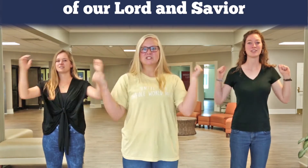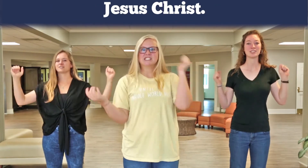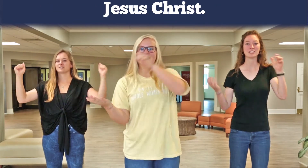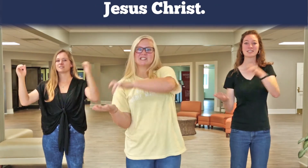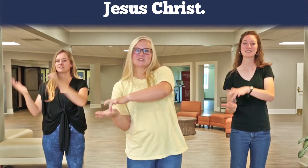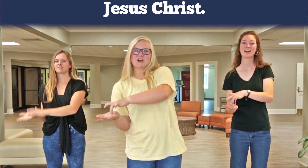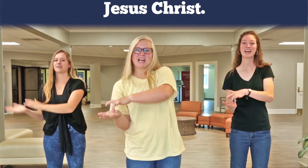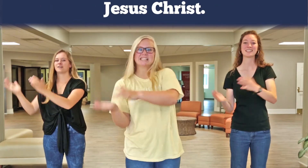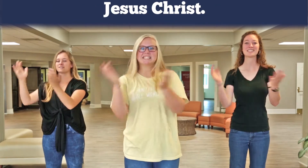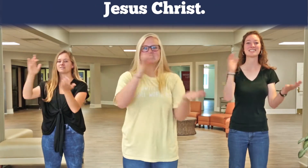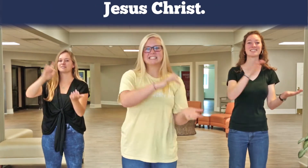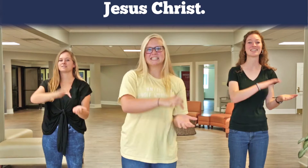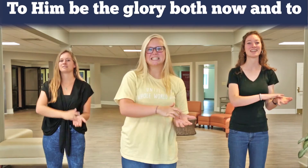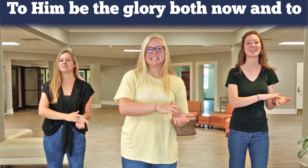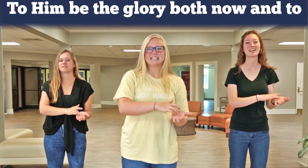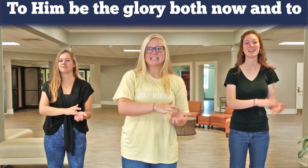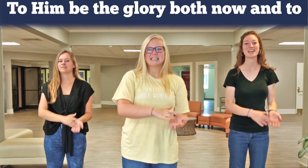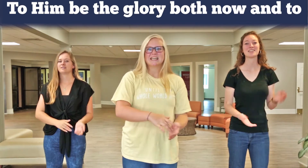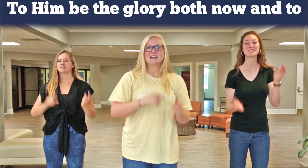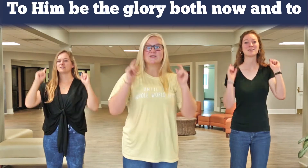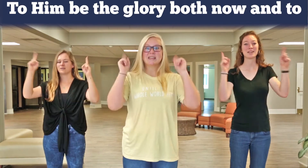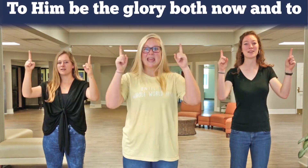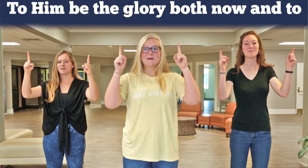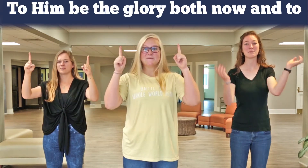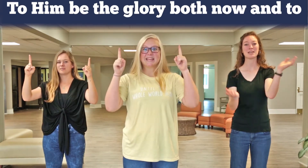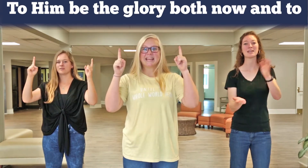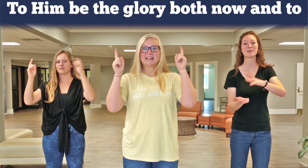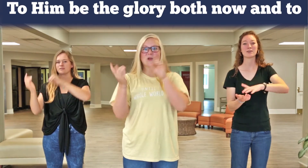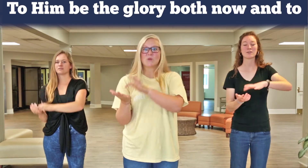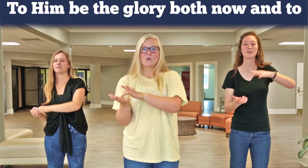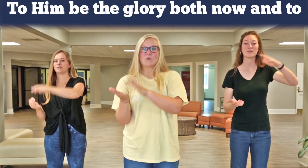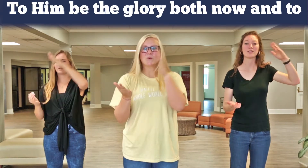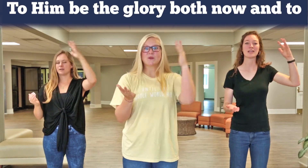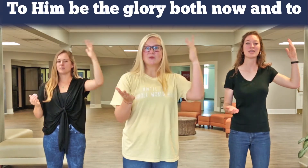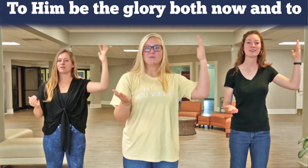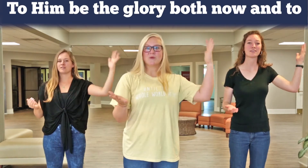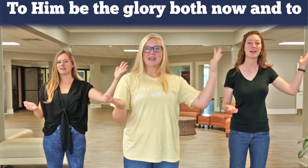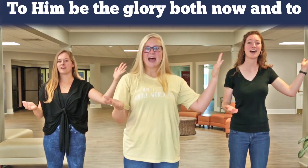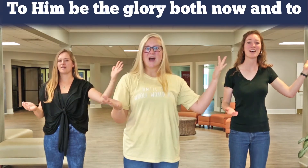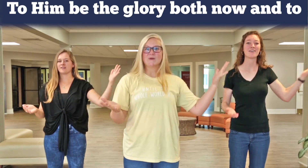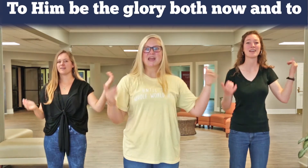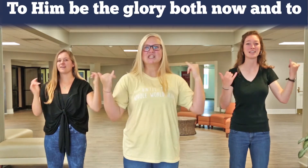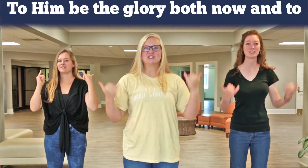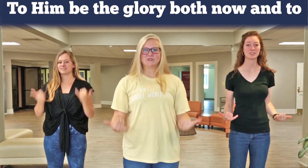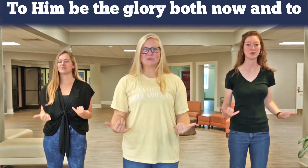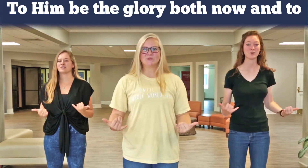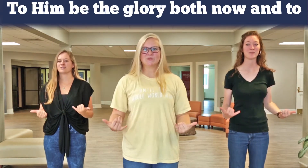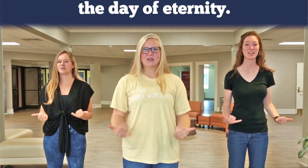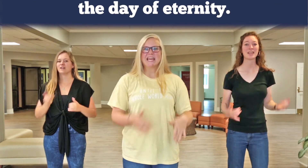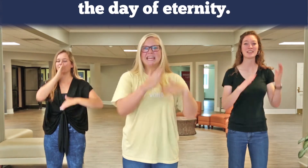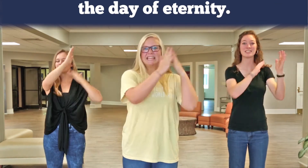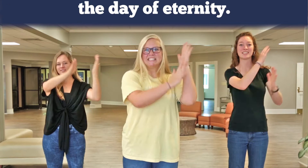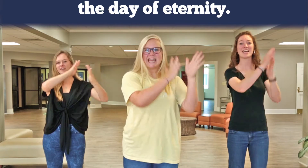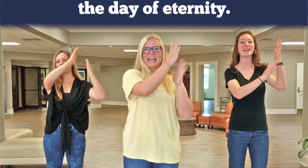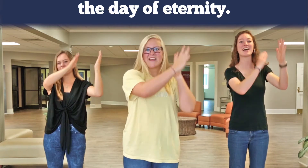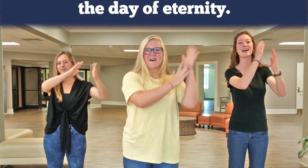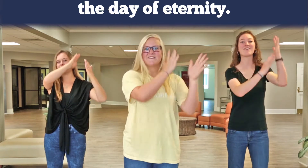Jesus Christ To Him be the glory Both now and to the day of